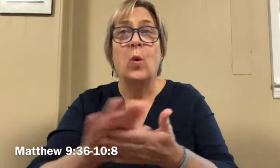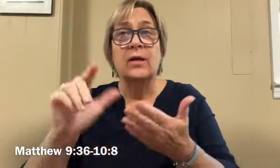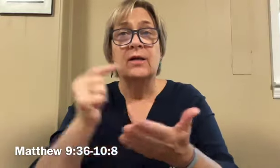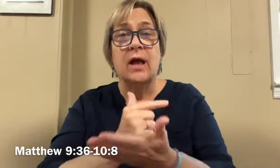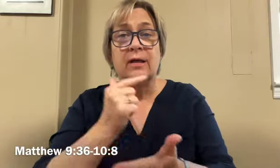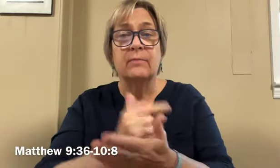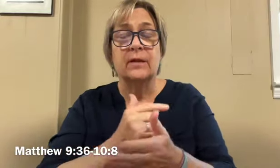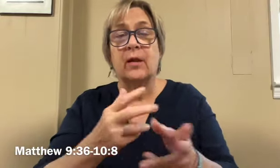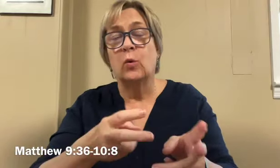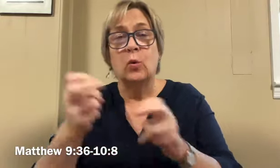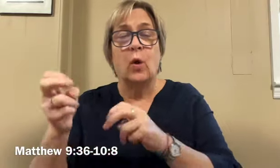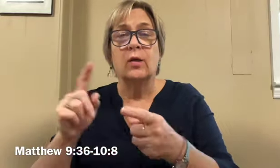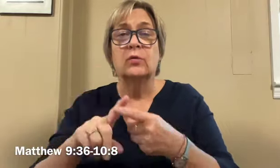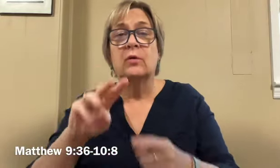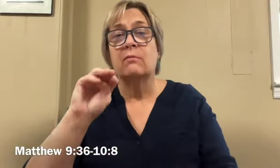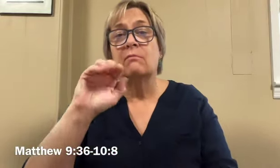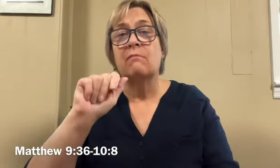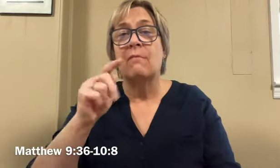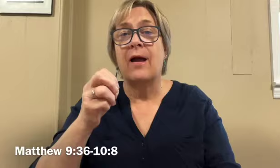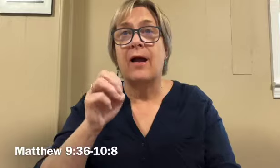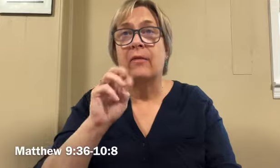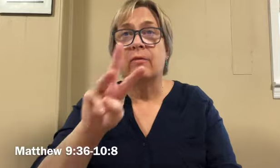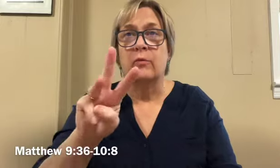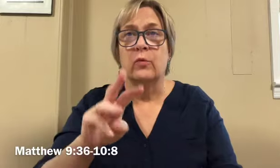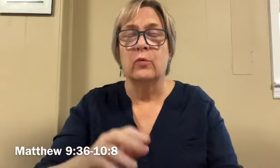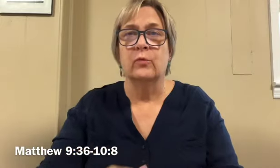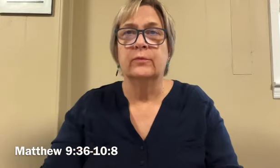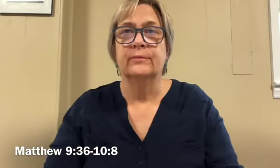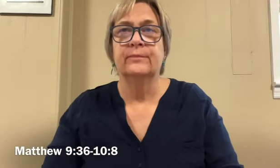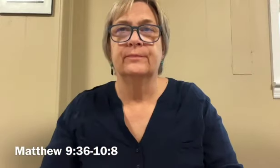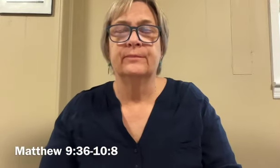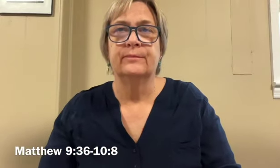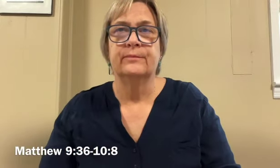The gospel according to Matthew.